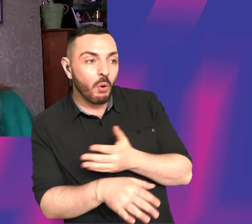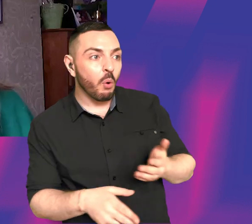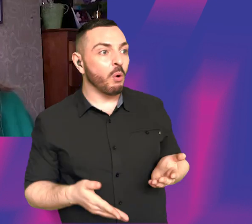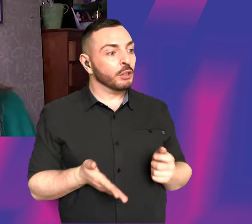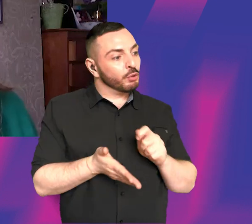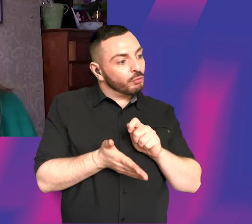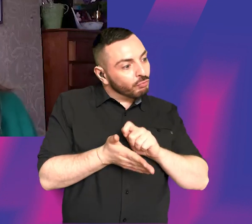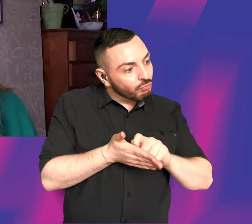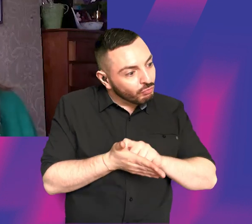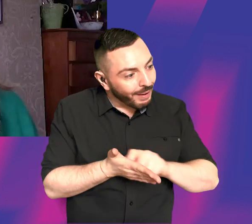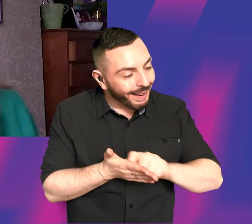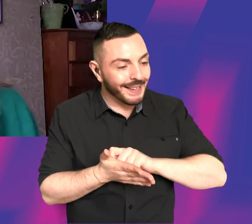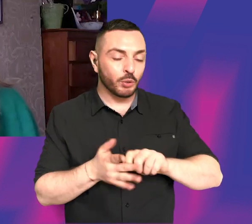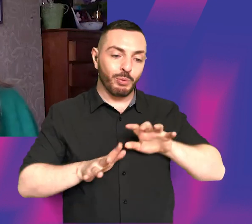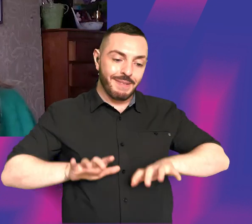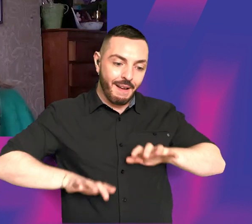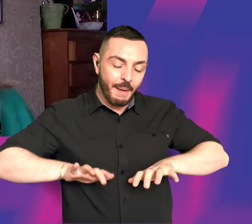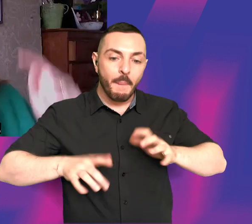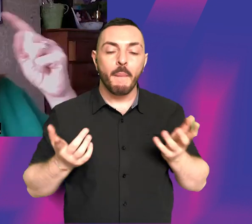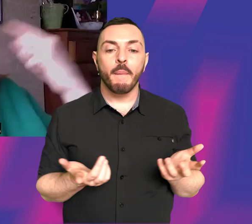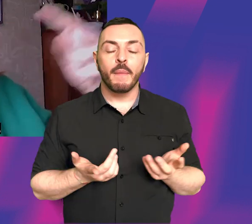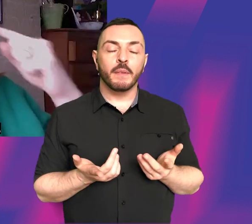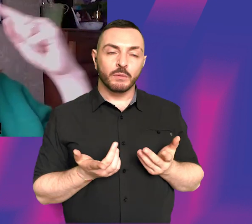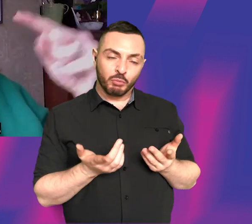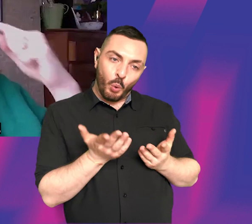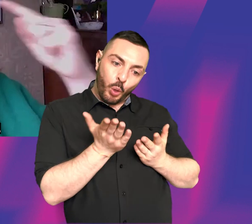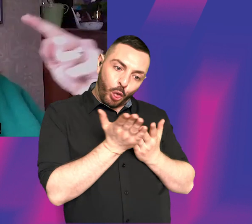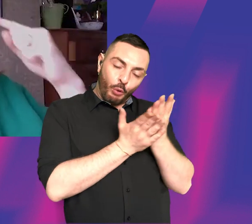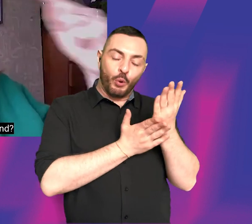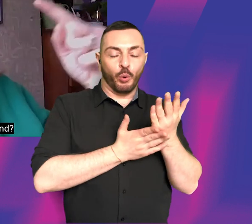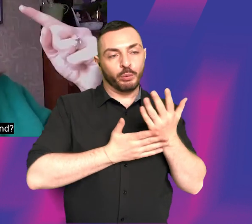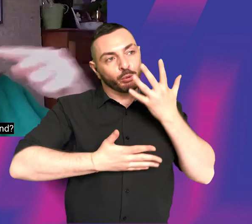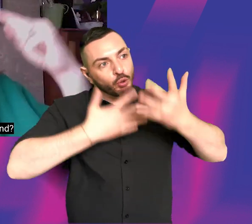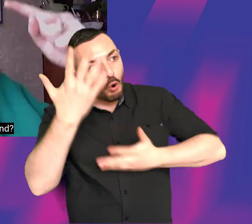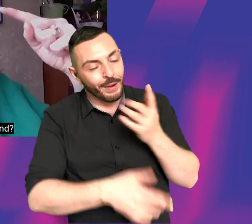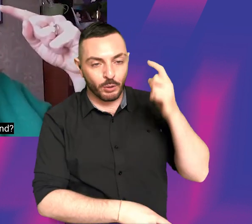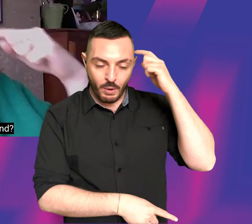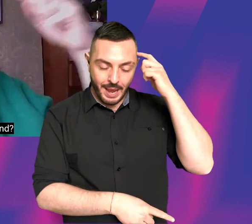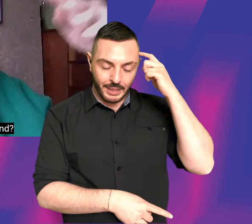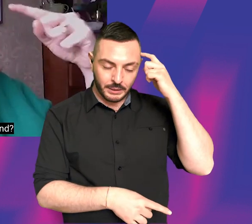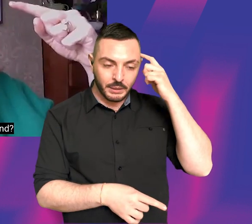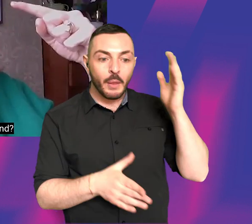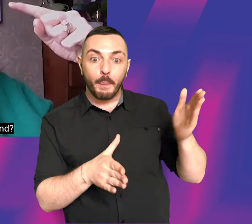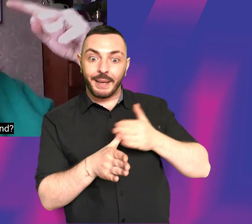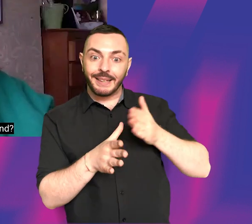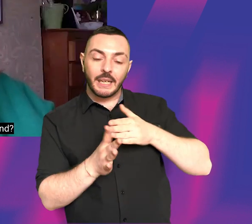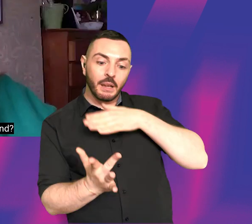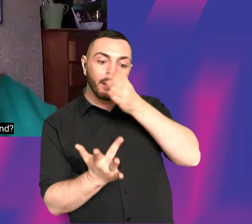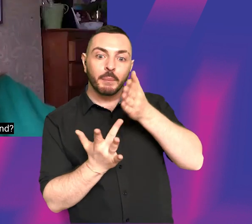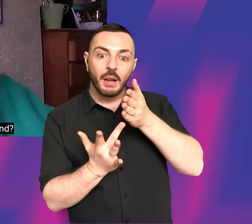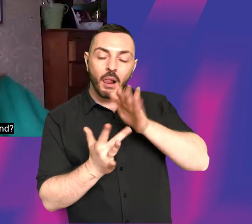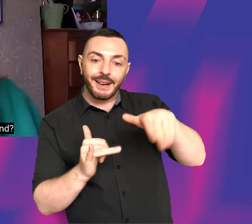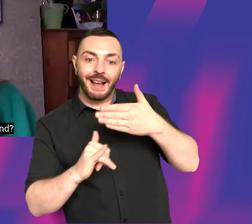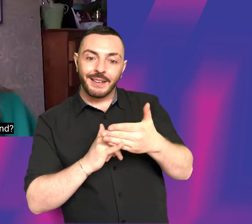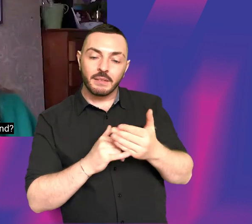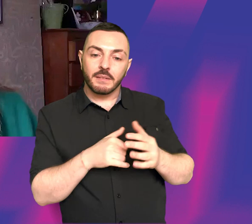down or typed anything down, like run through the story in your head, the whole story, the beginning, what happens at the middle and the